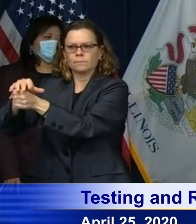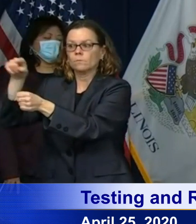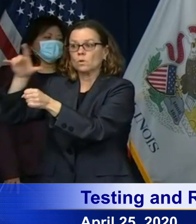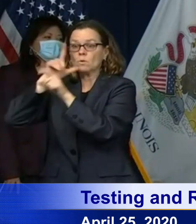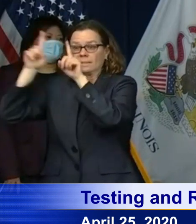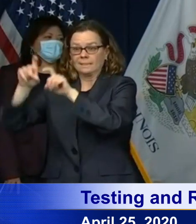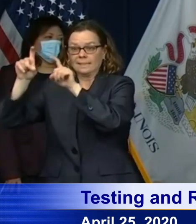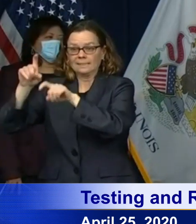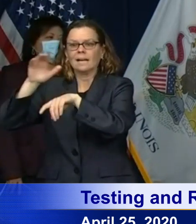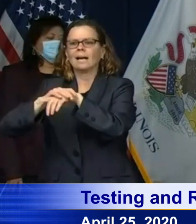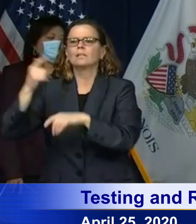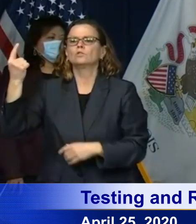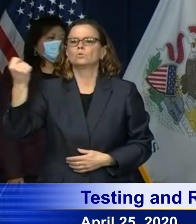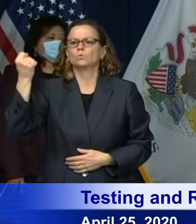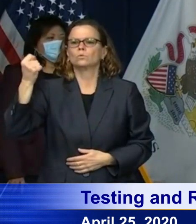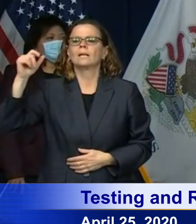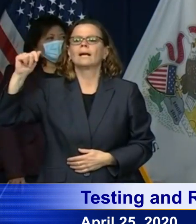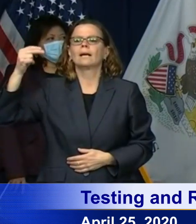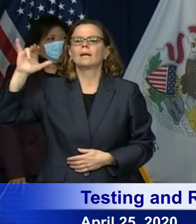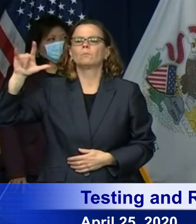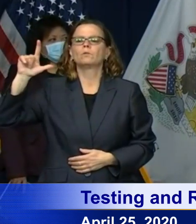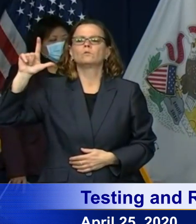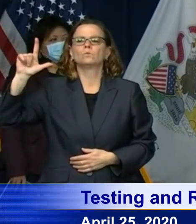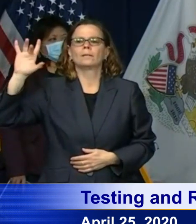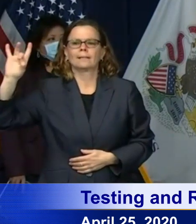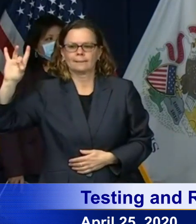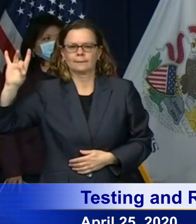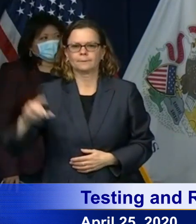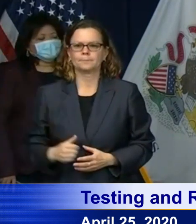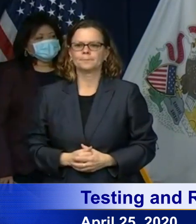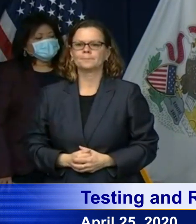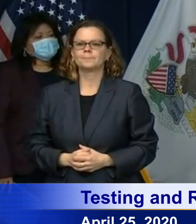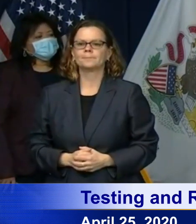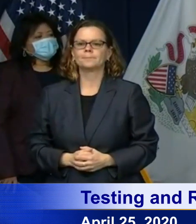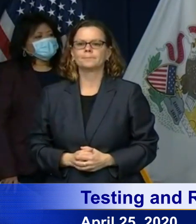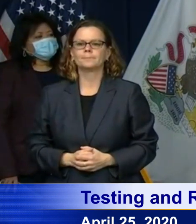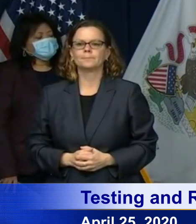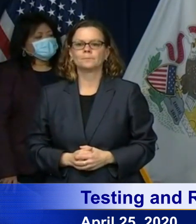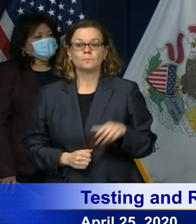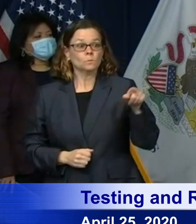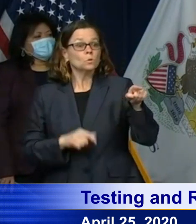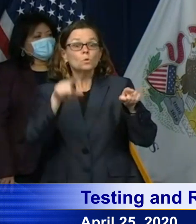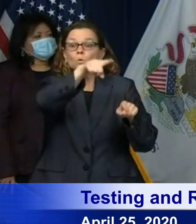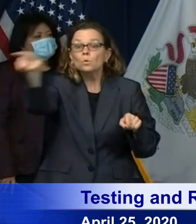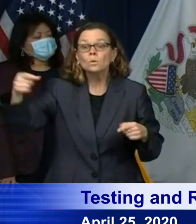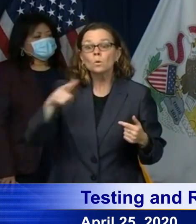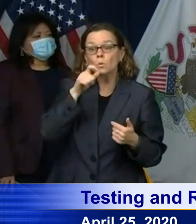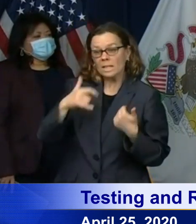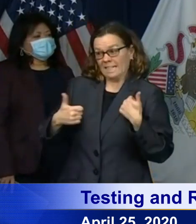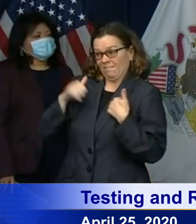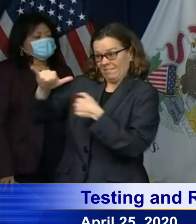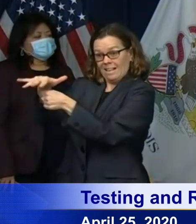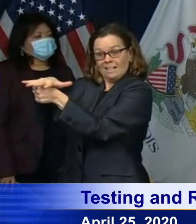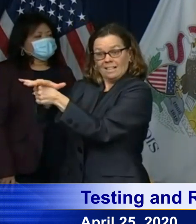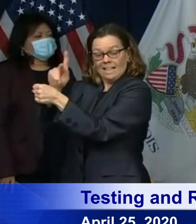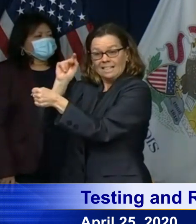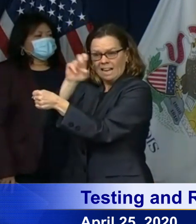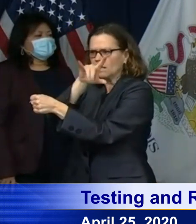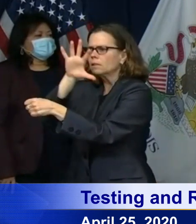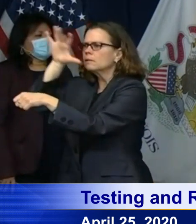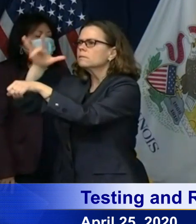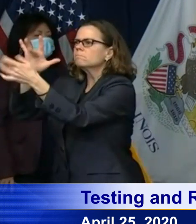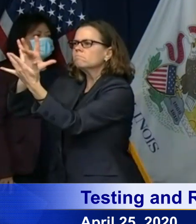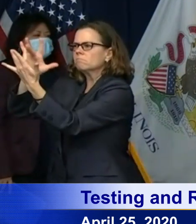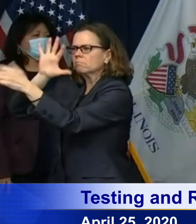1st pembroke township and sun river terrace residents can contact riverside healthcare to make an appointment and get themselves